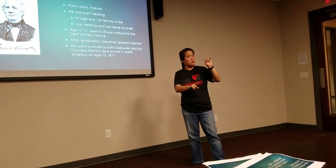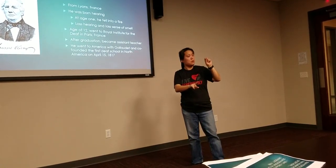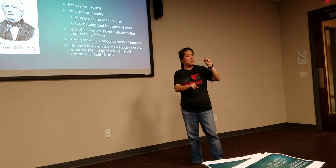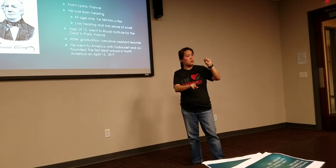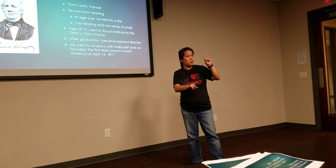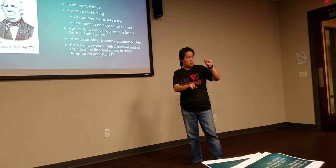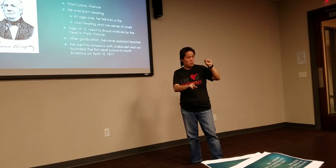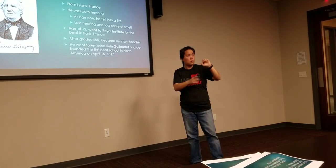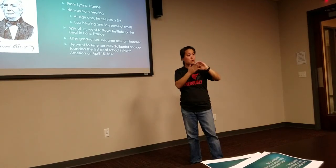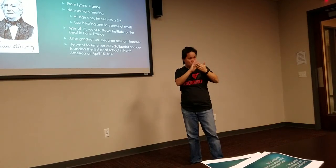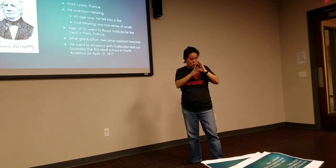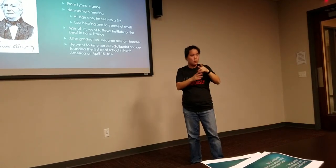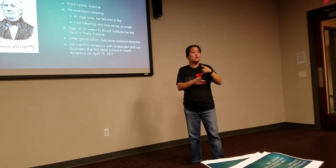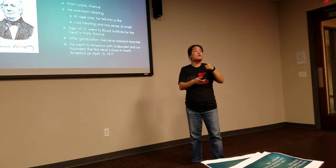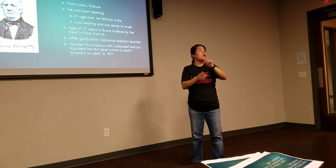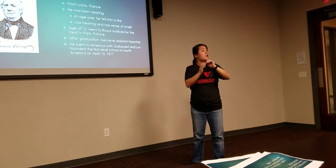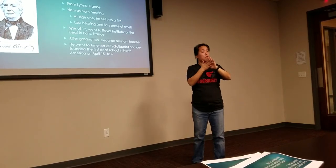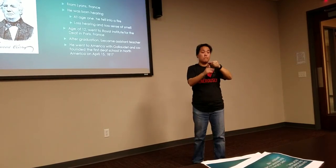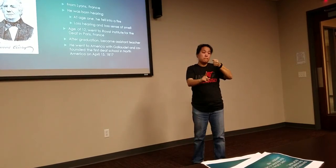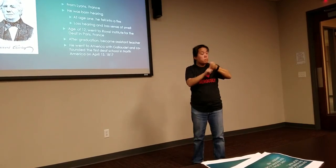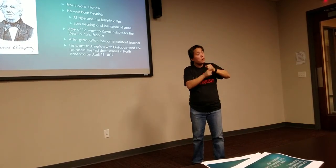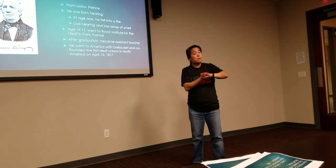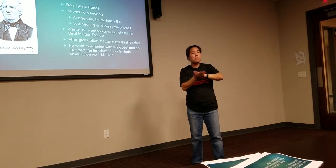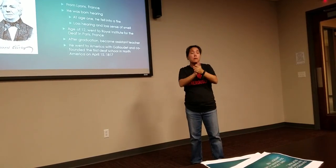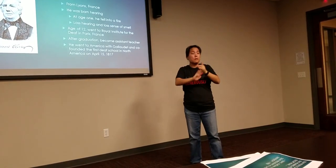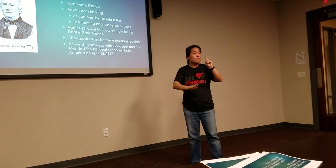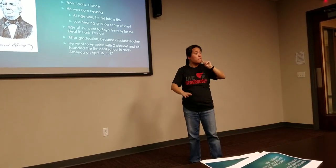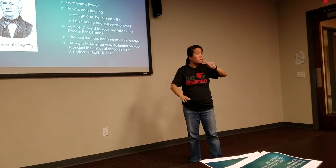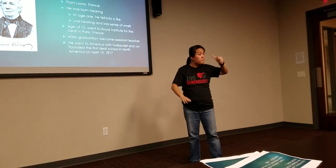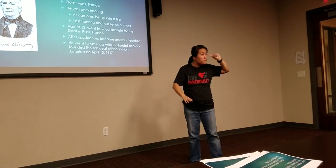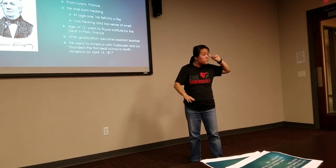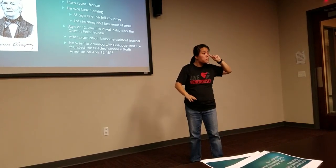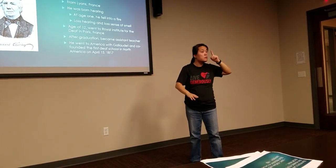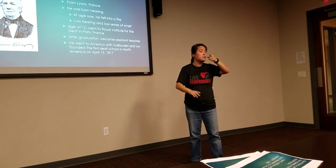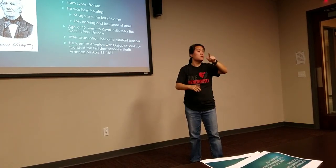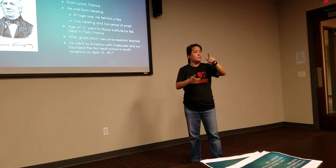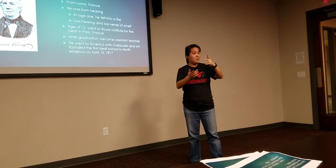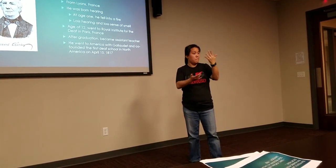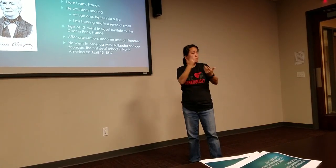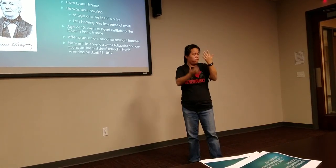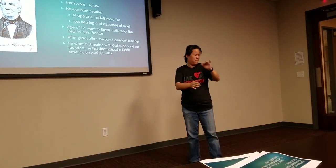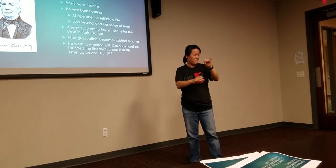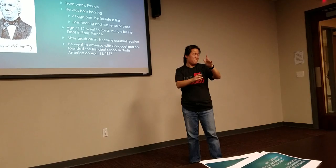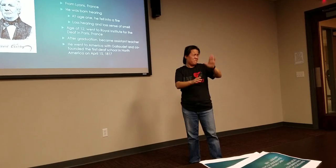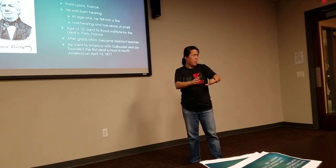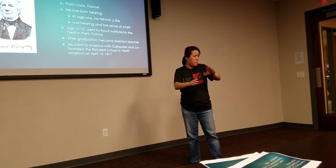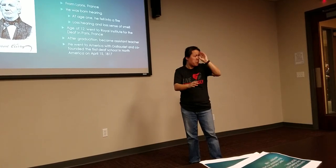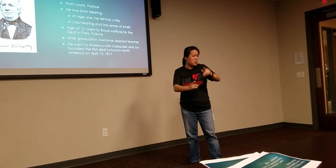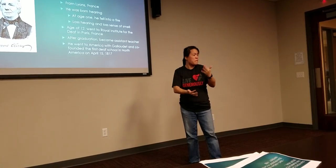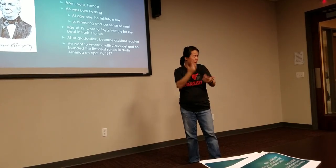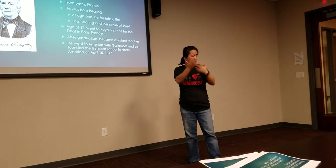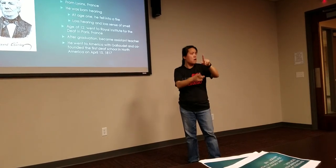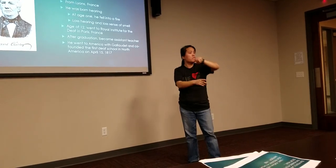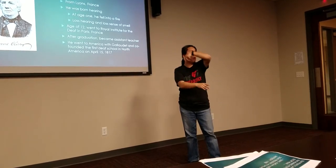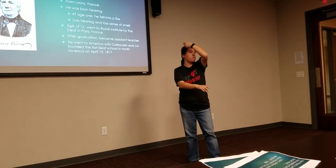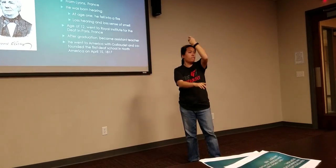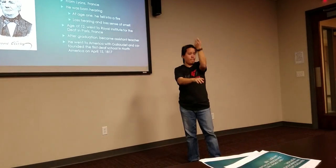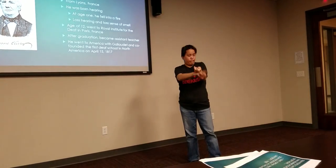and became Deaf at a young age. He was a very small